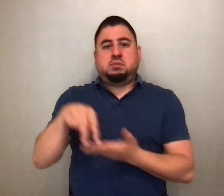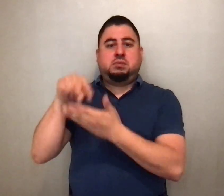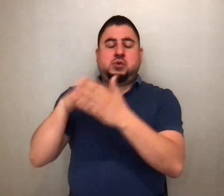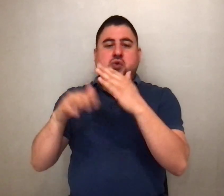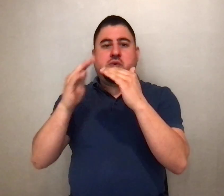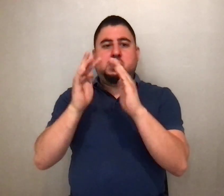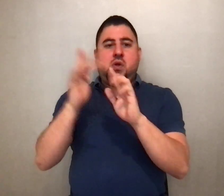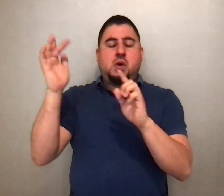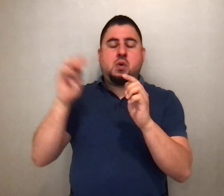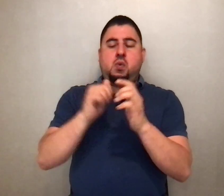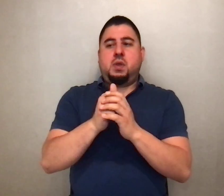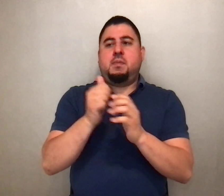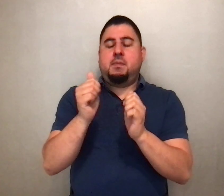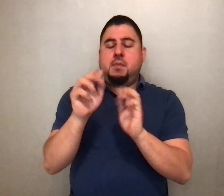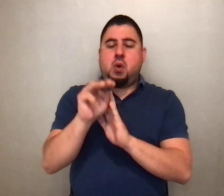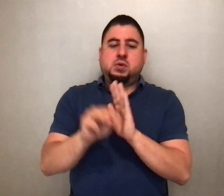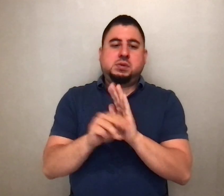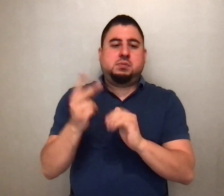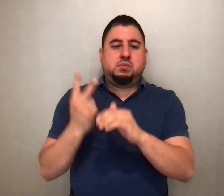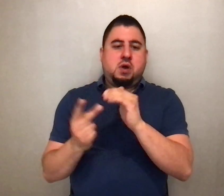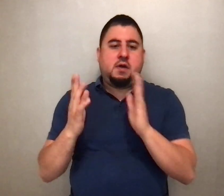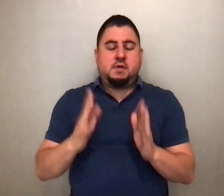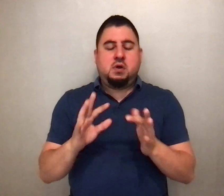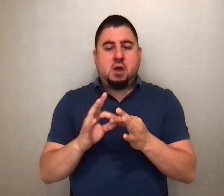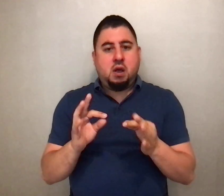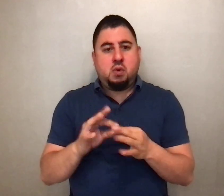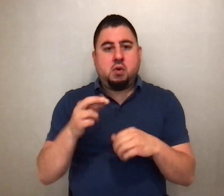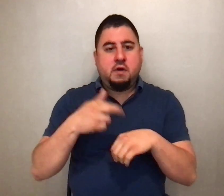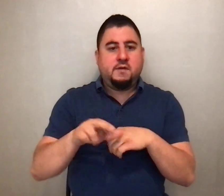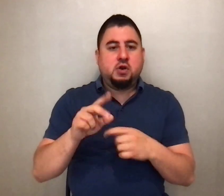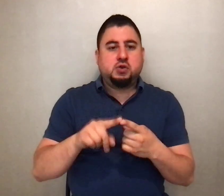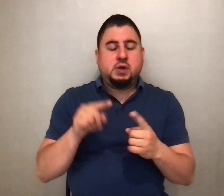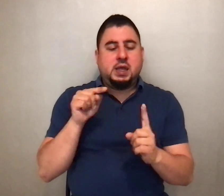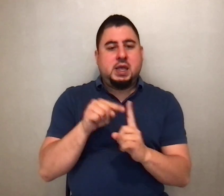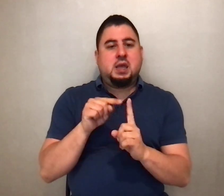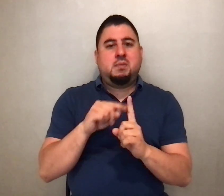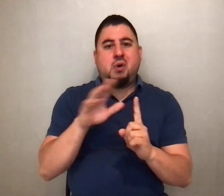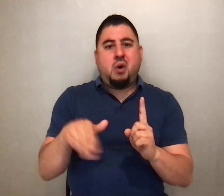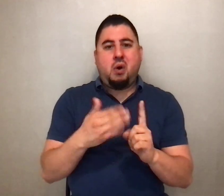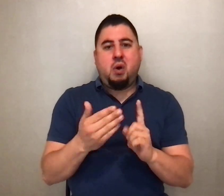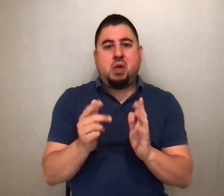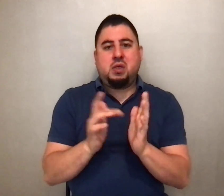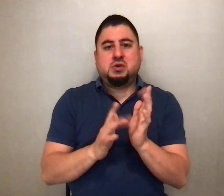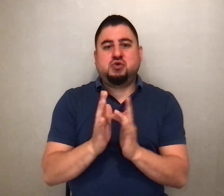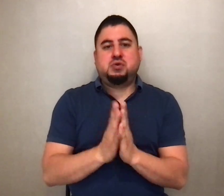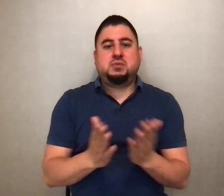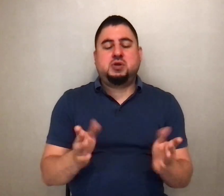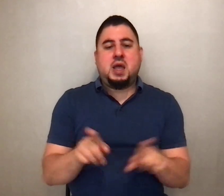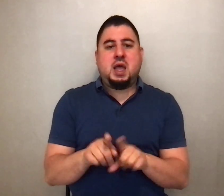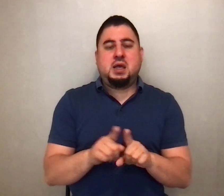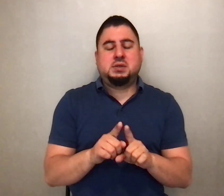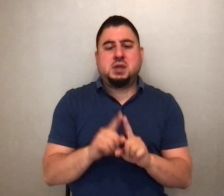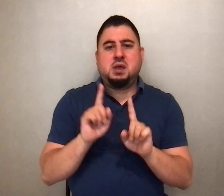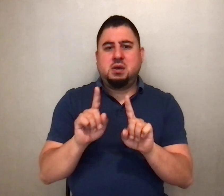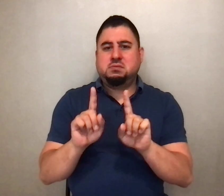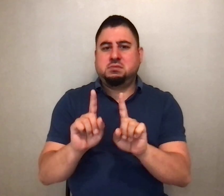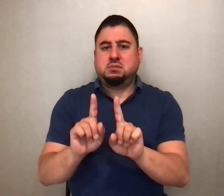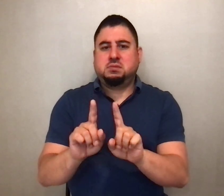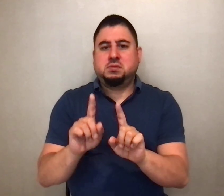he interpreted to them what referred to him in all the scriptures. As they approached the village to which they were going,